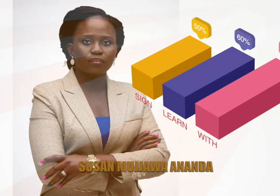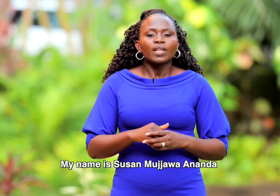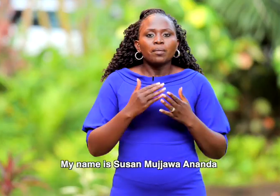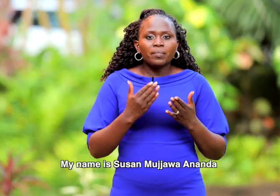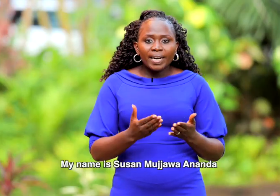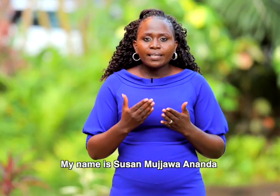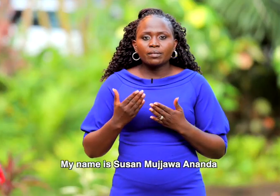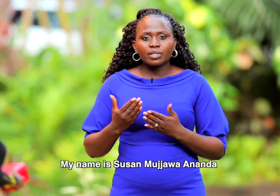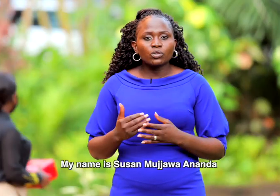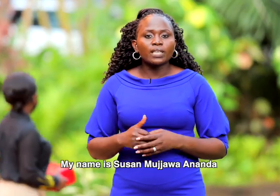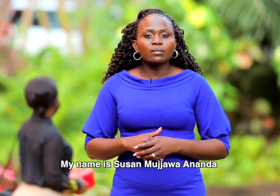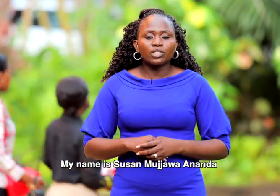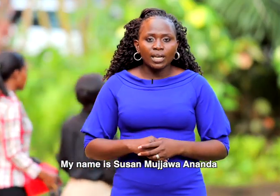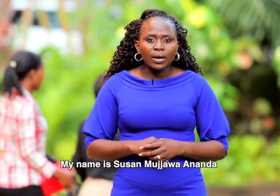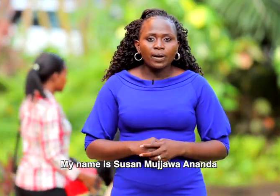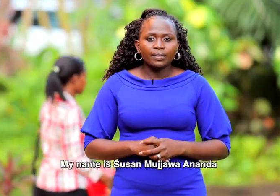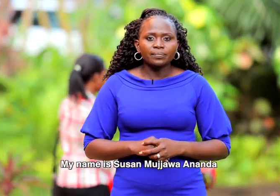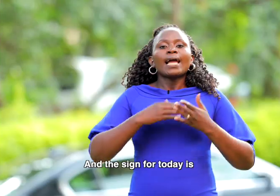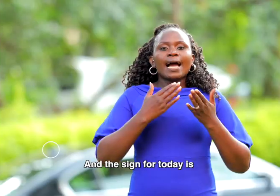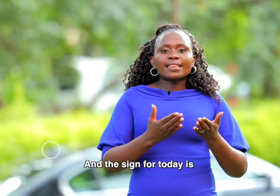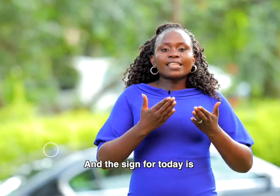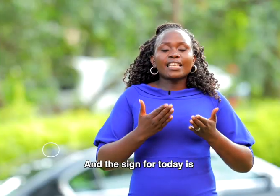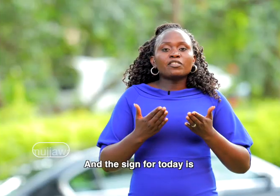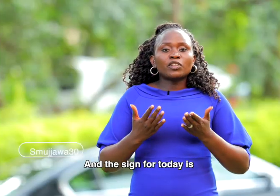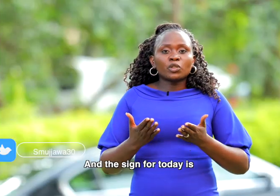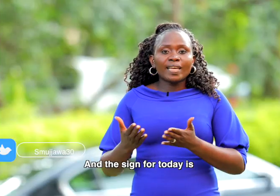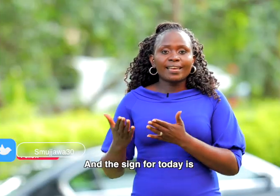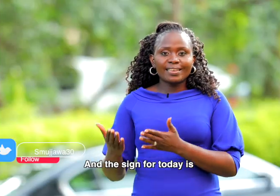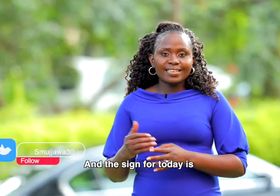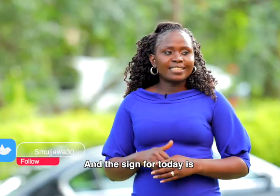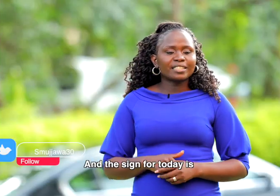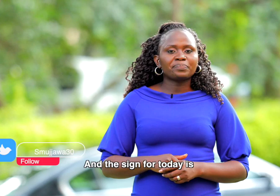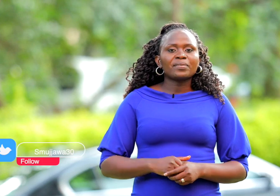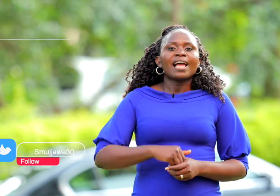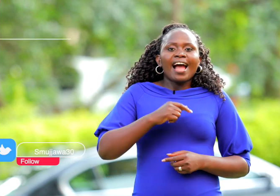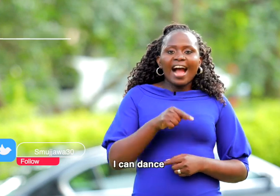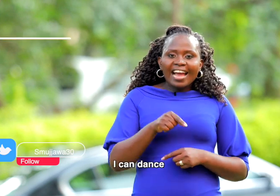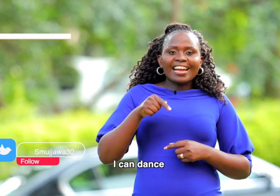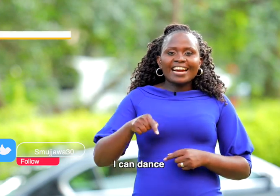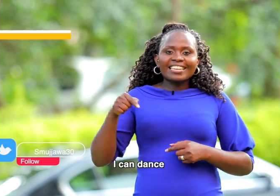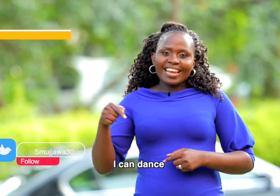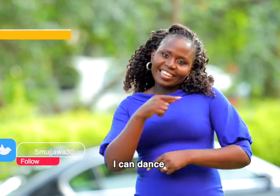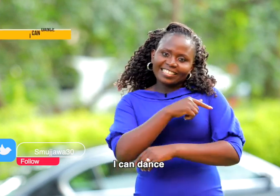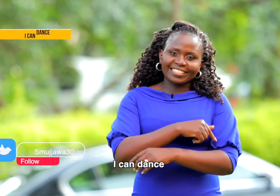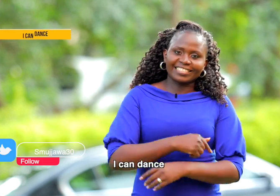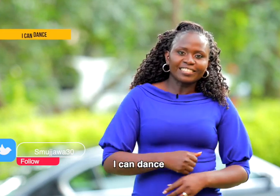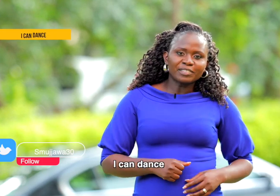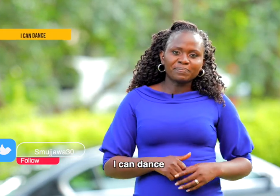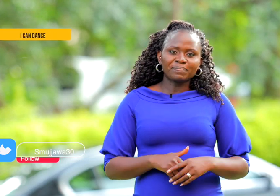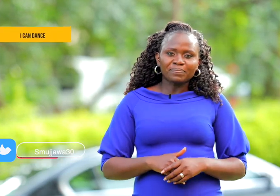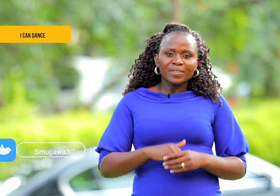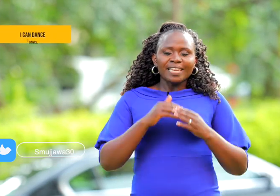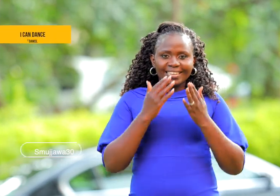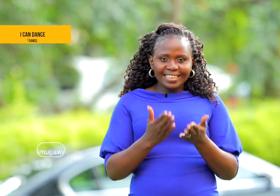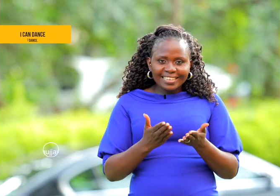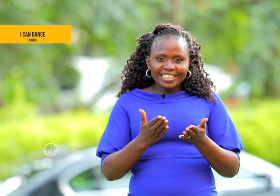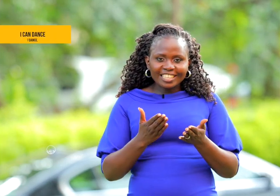my name is Susan Mujawa Ananda the sign for today is I can dance in English